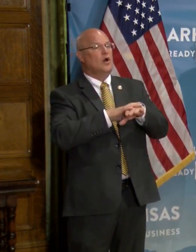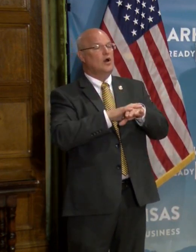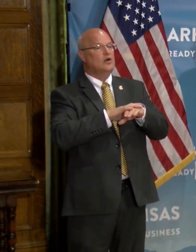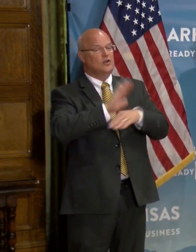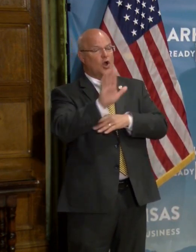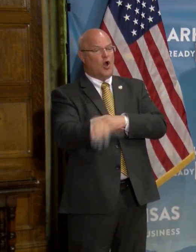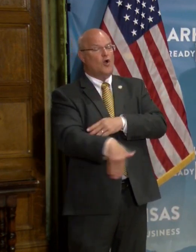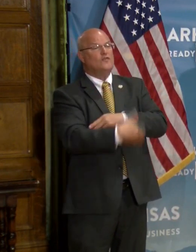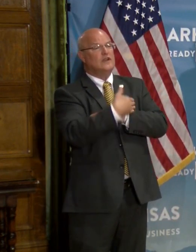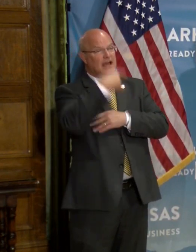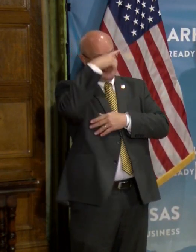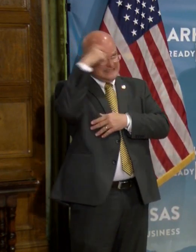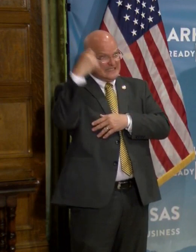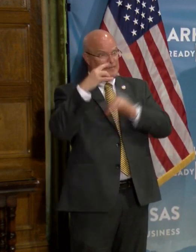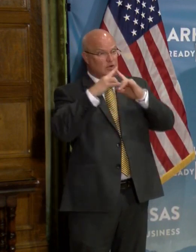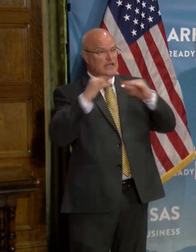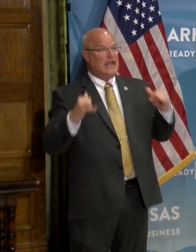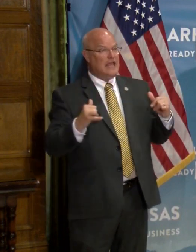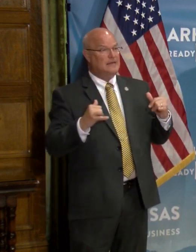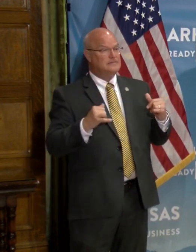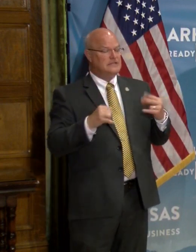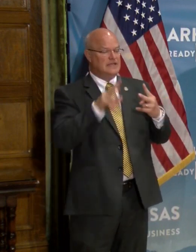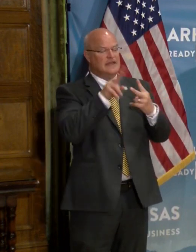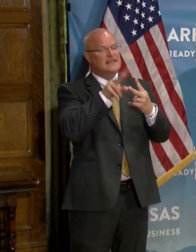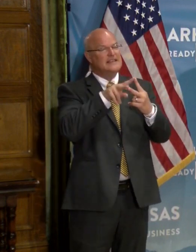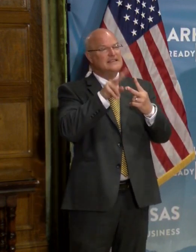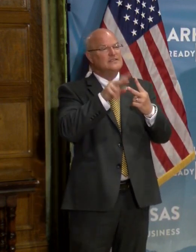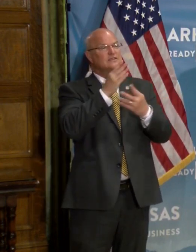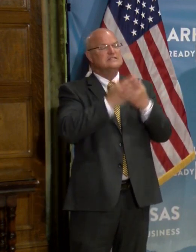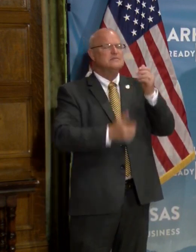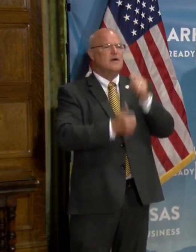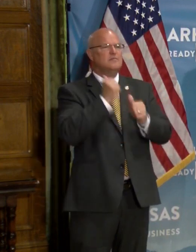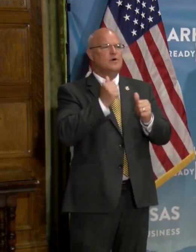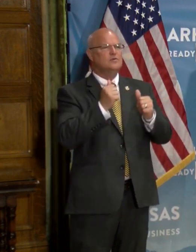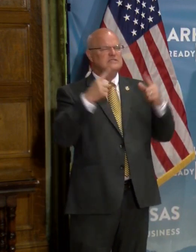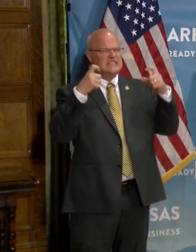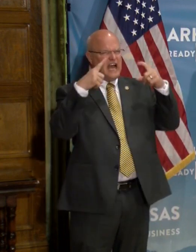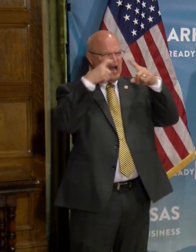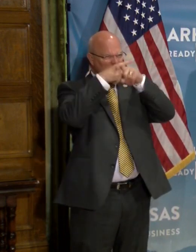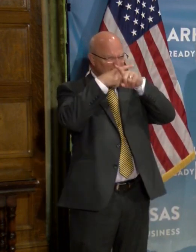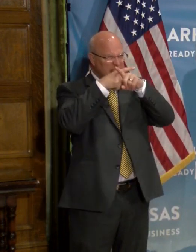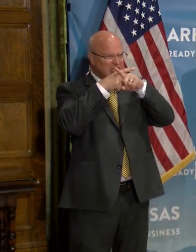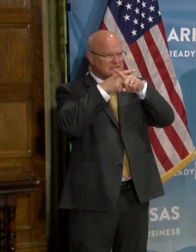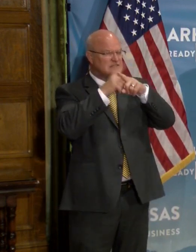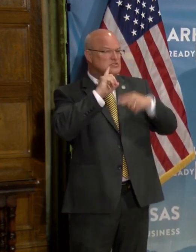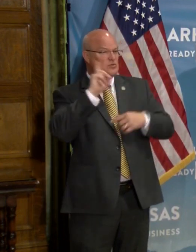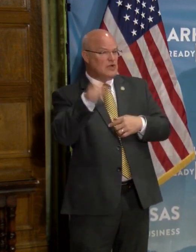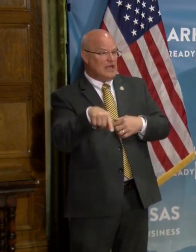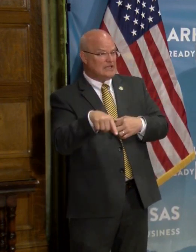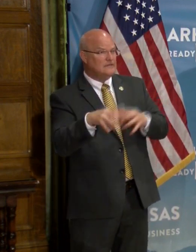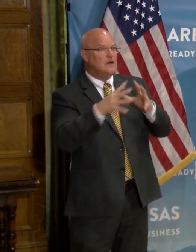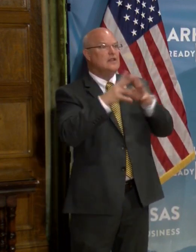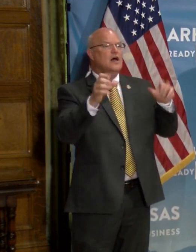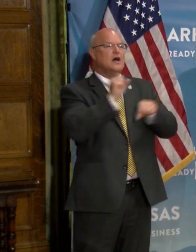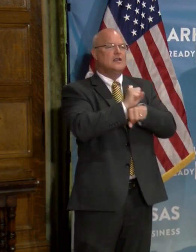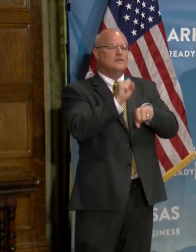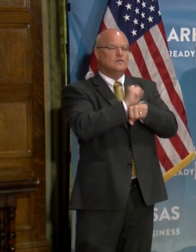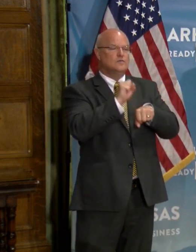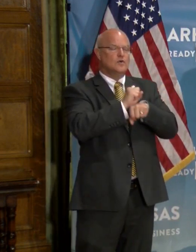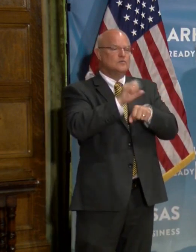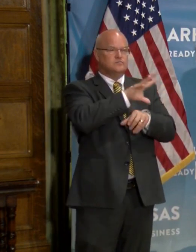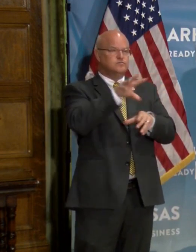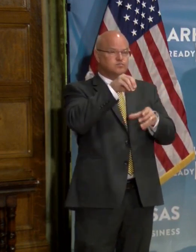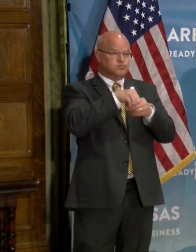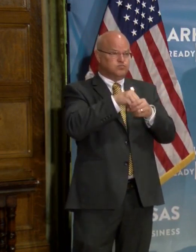overnight summer camps. these two directives are some of our most complex directives. A lot of work has gone into these,